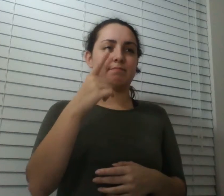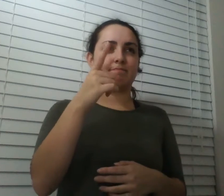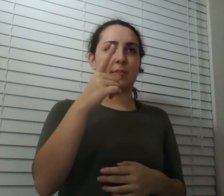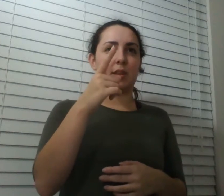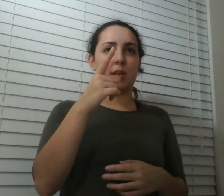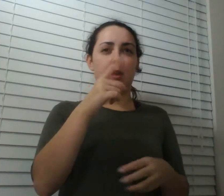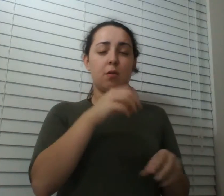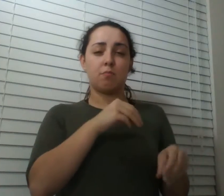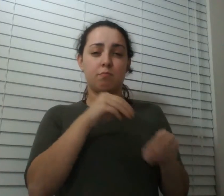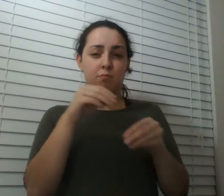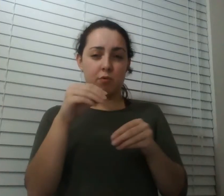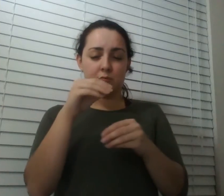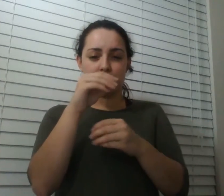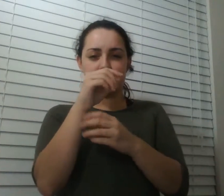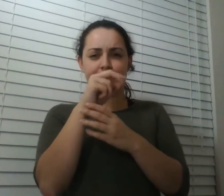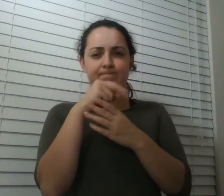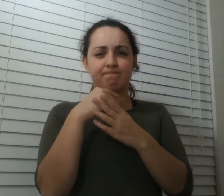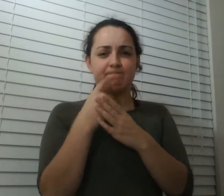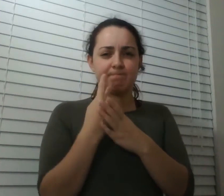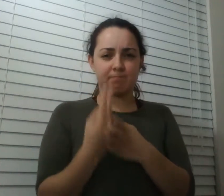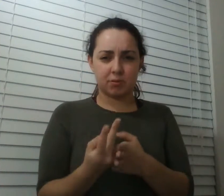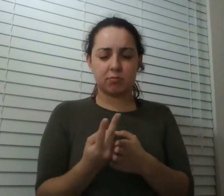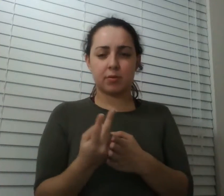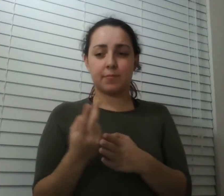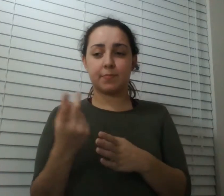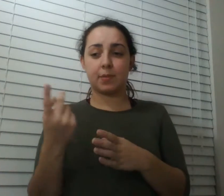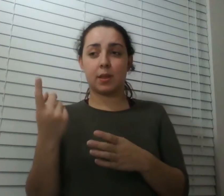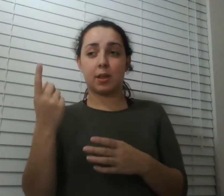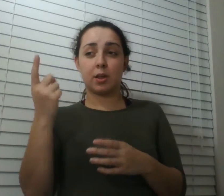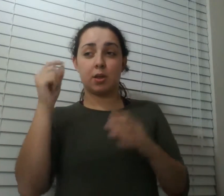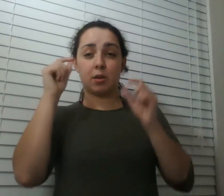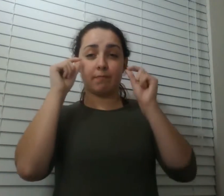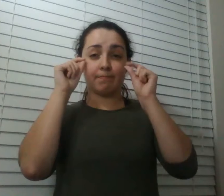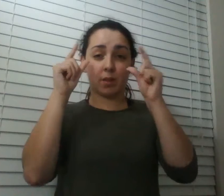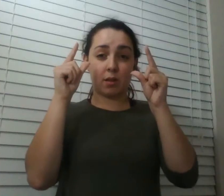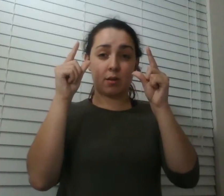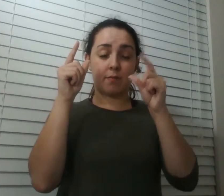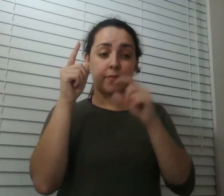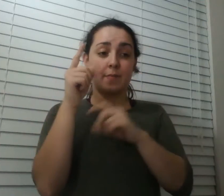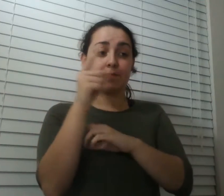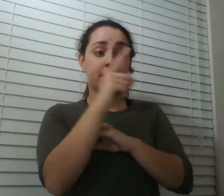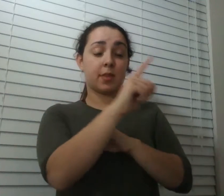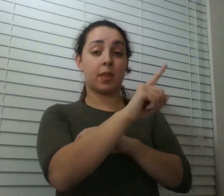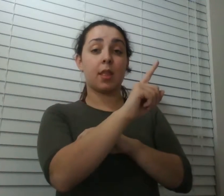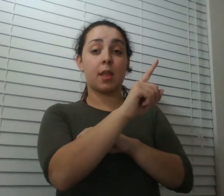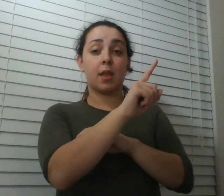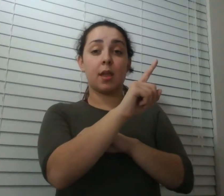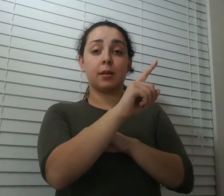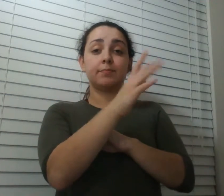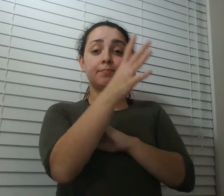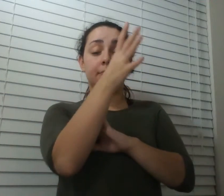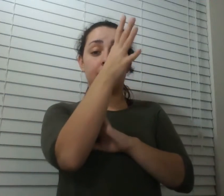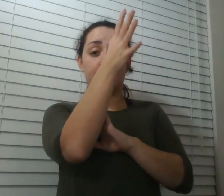and i guess at that point i opened my eyes this guy had already run never took my purse i